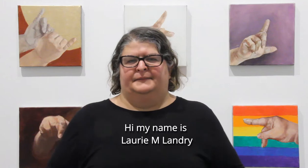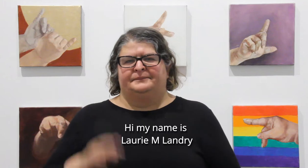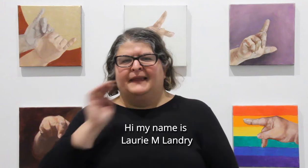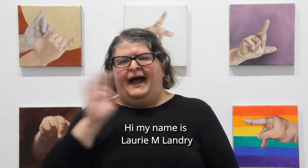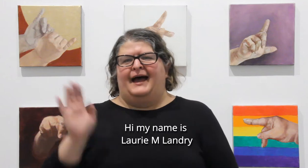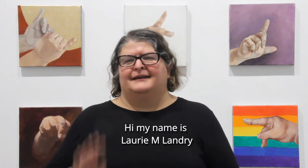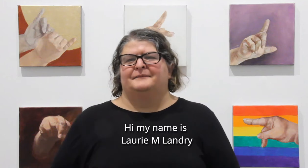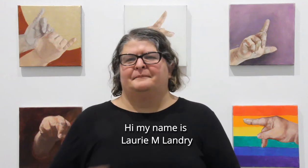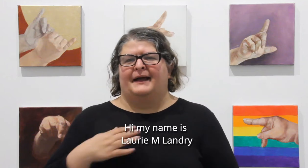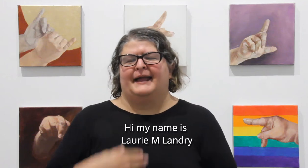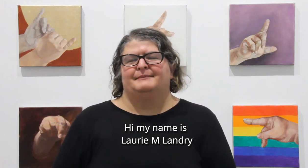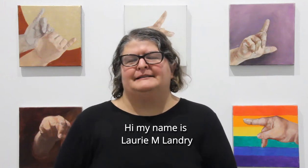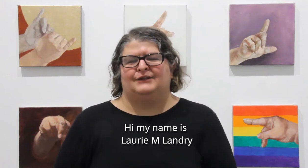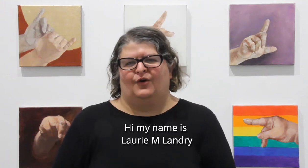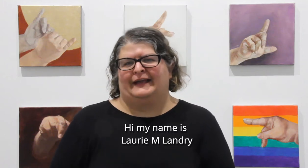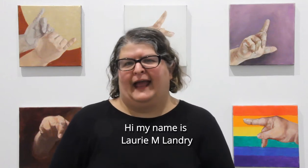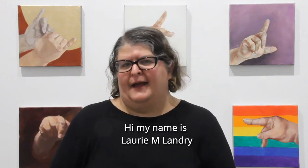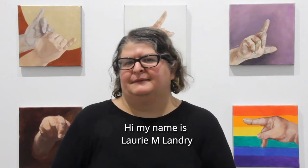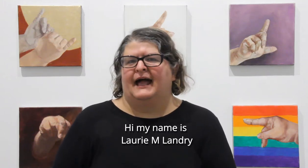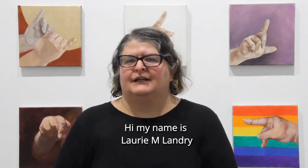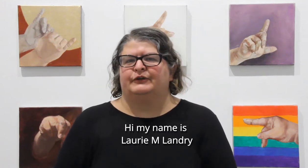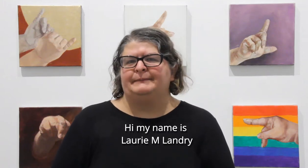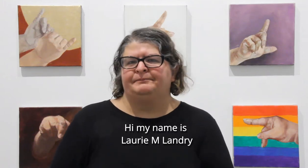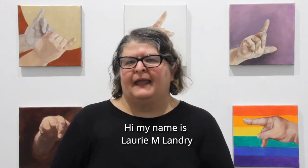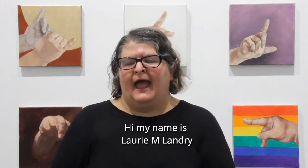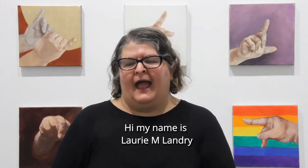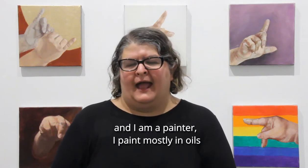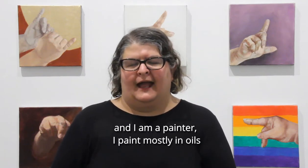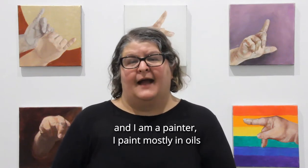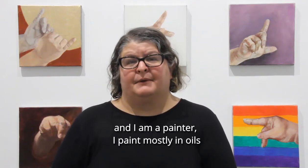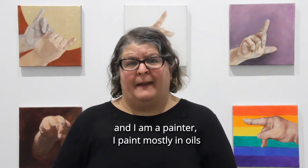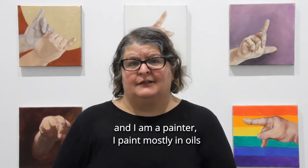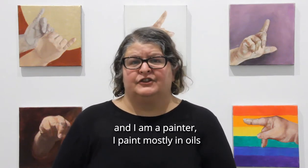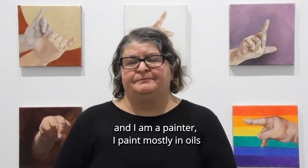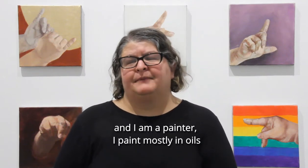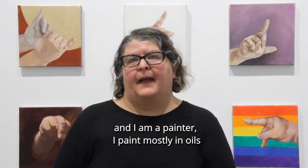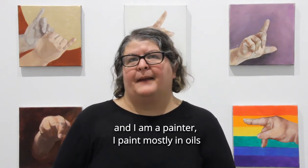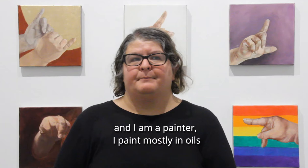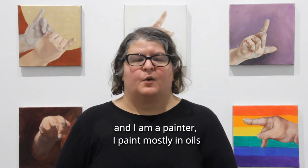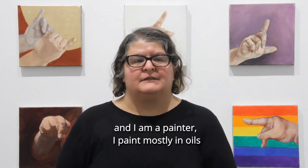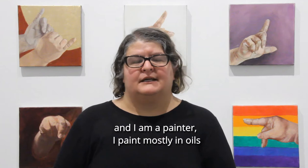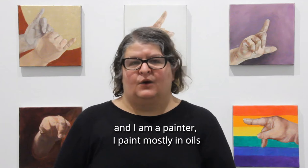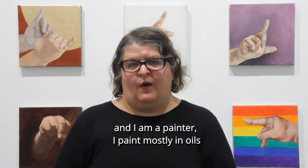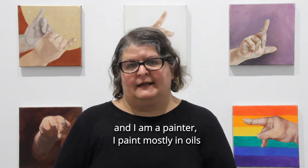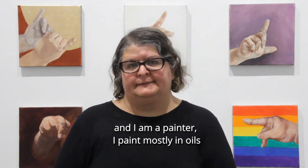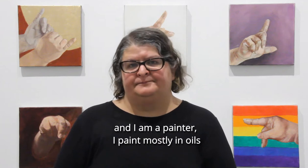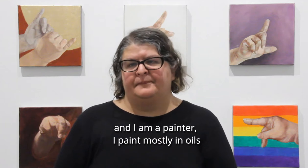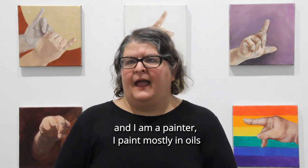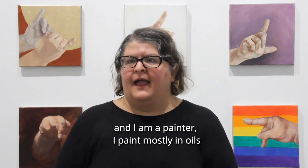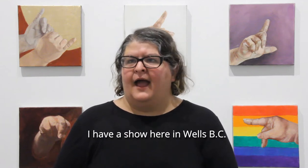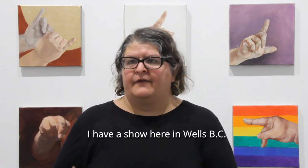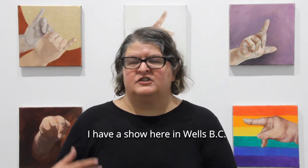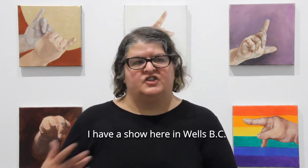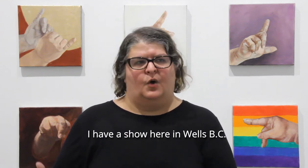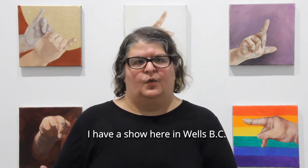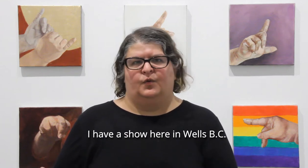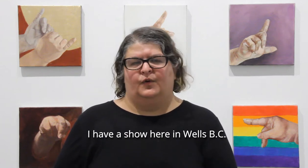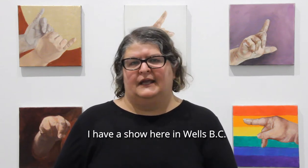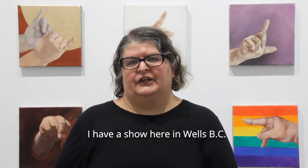Hi, my name is Lori M. Landry and I'm a painter. I paint mostly in oil. I have a show here